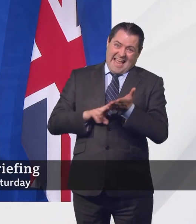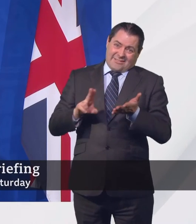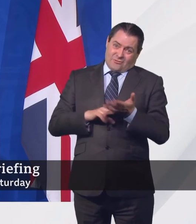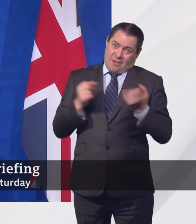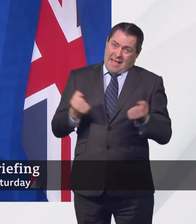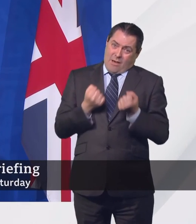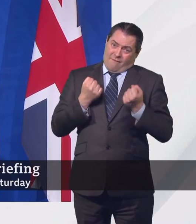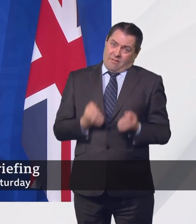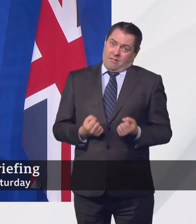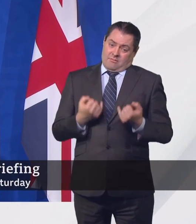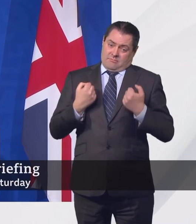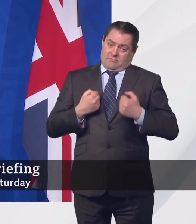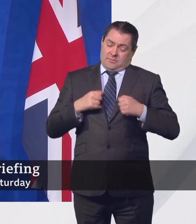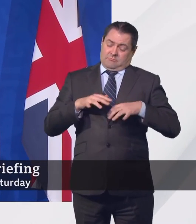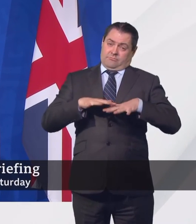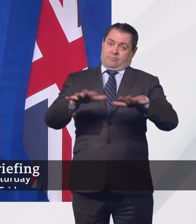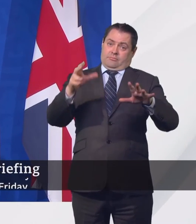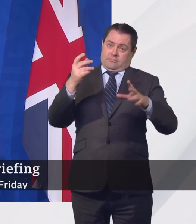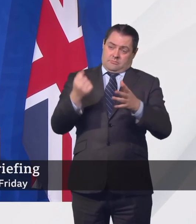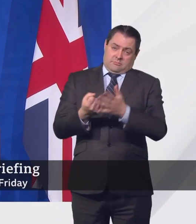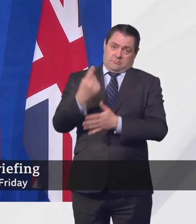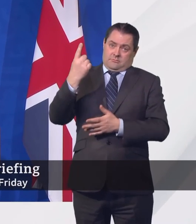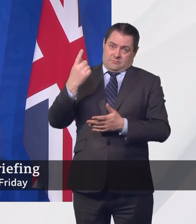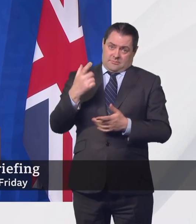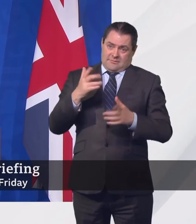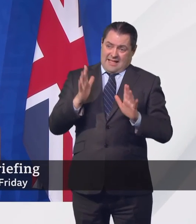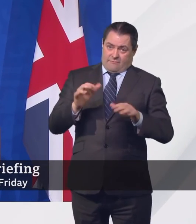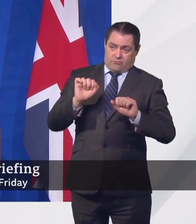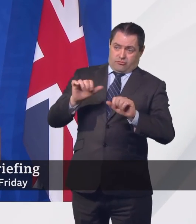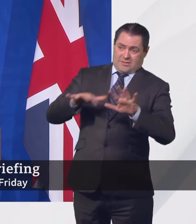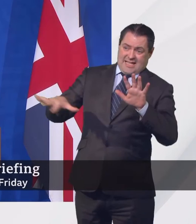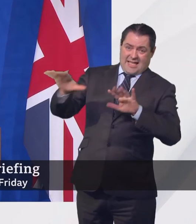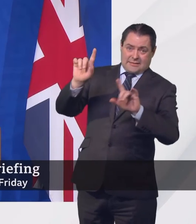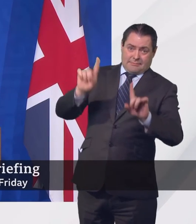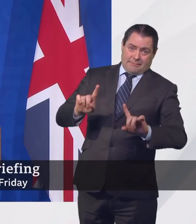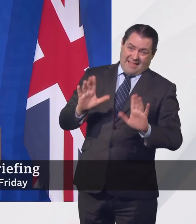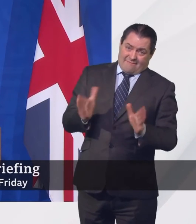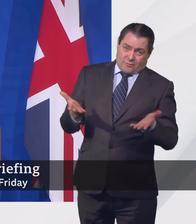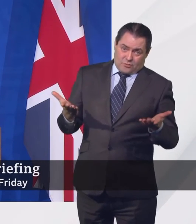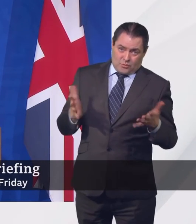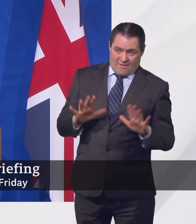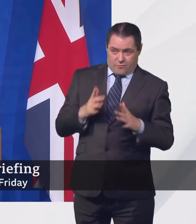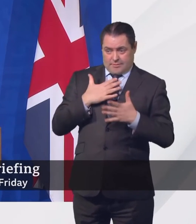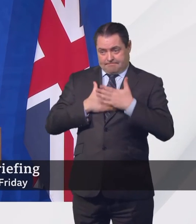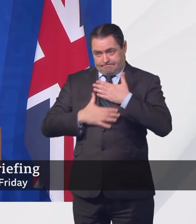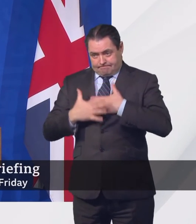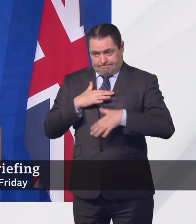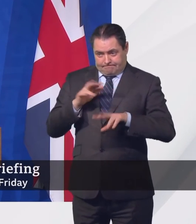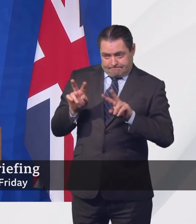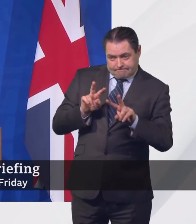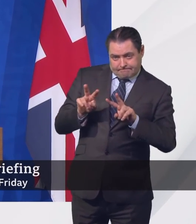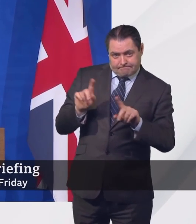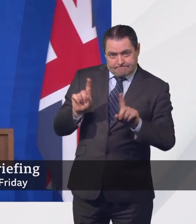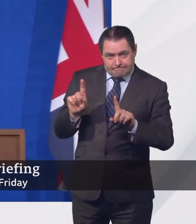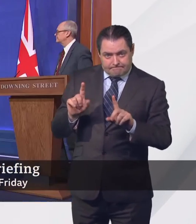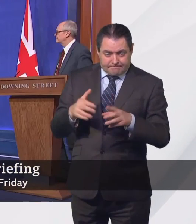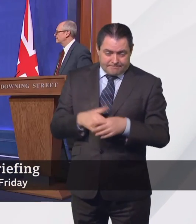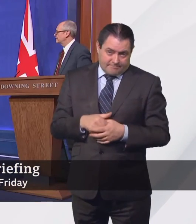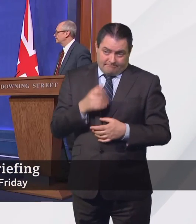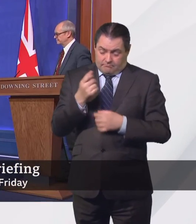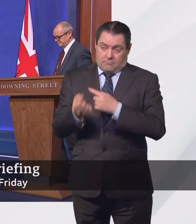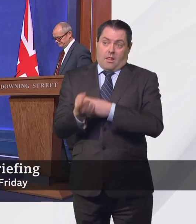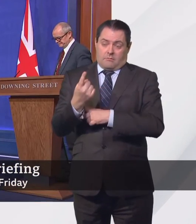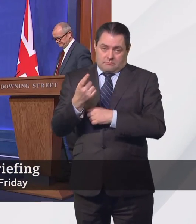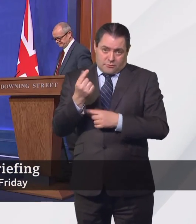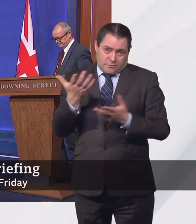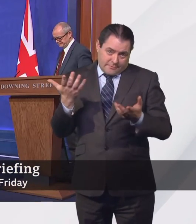we've got to be prepared to do whatever it takes to protect the British public, which has been our approach throughout. On the